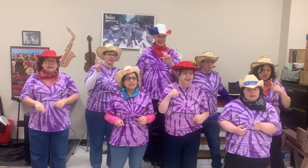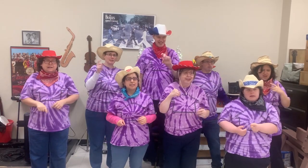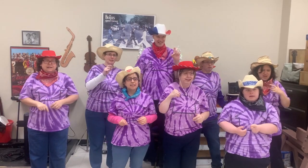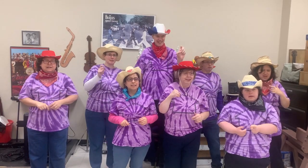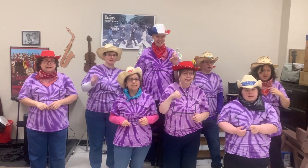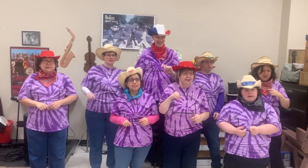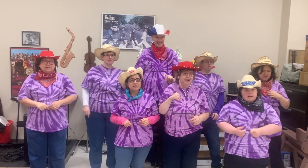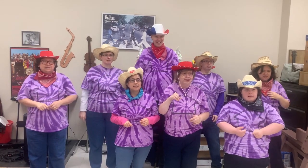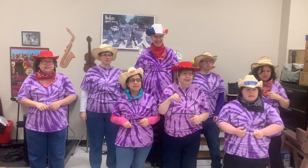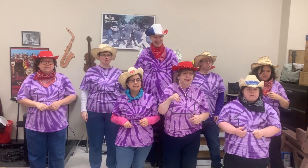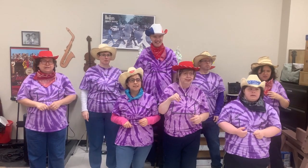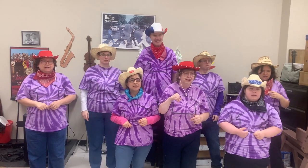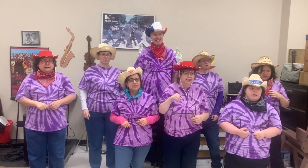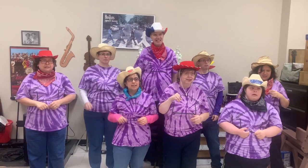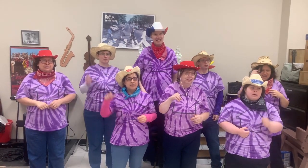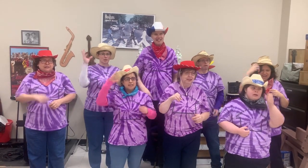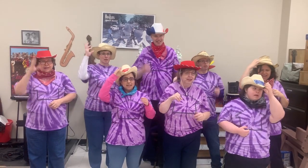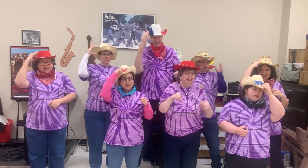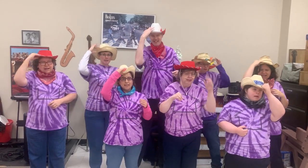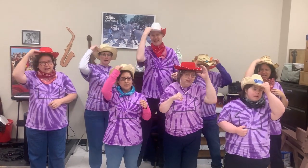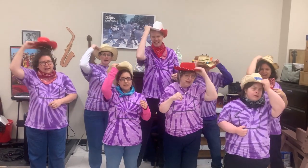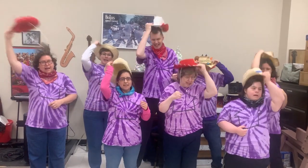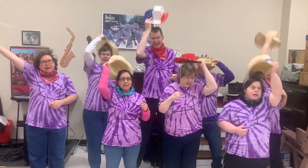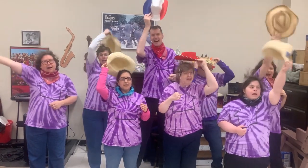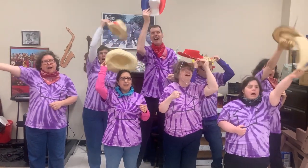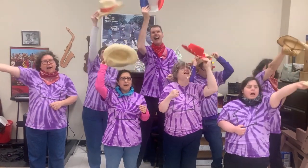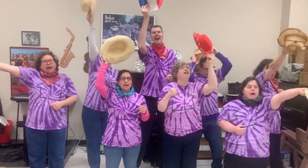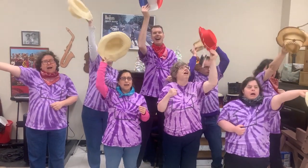wide the prairie sky wide and